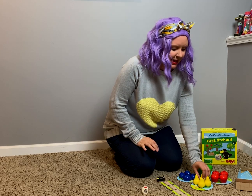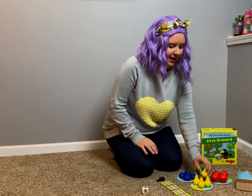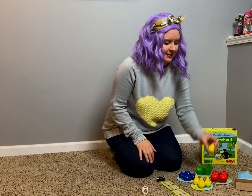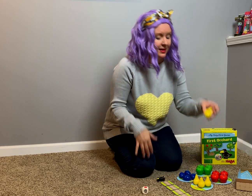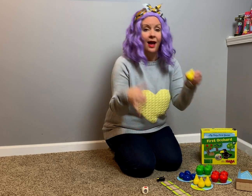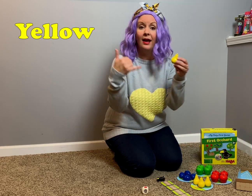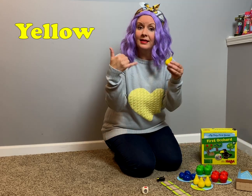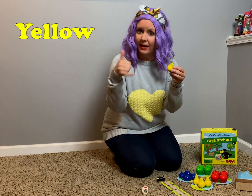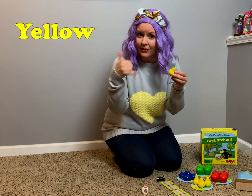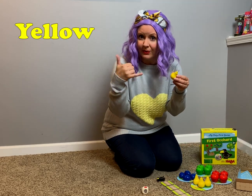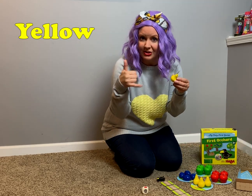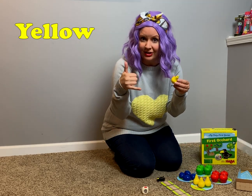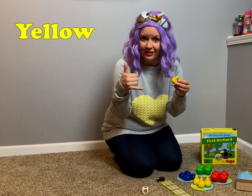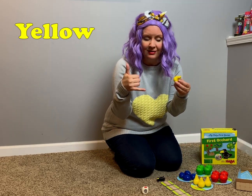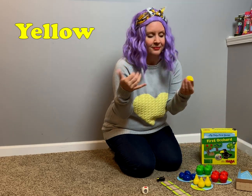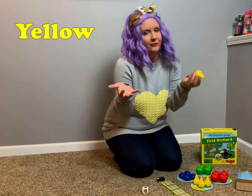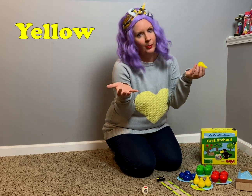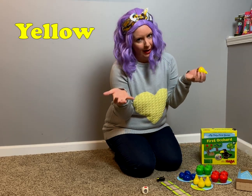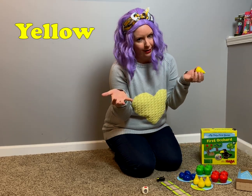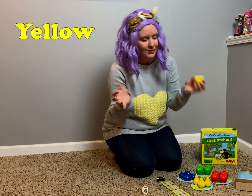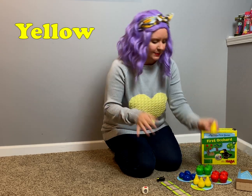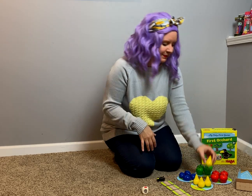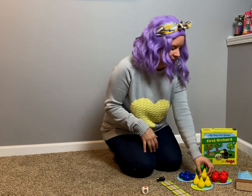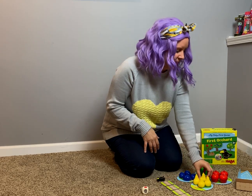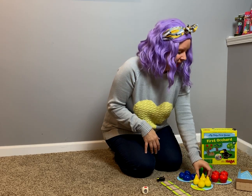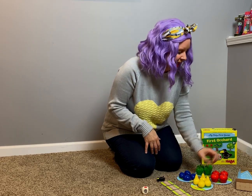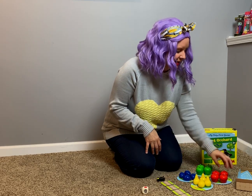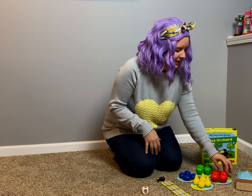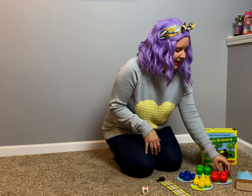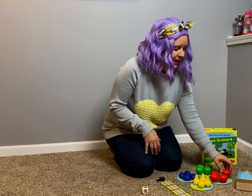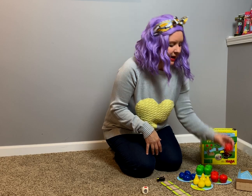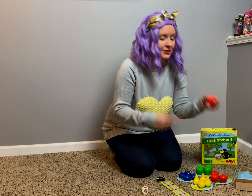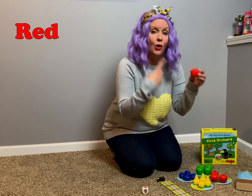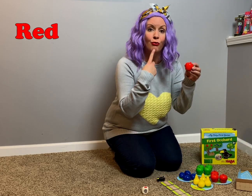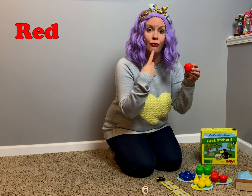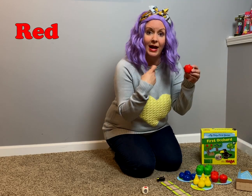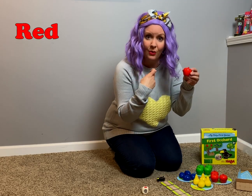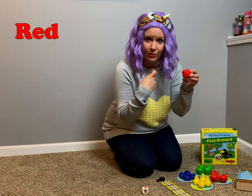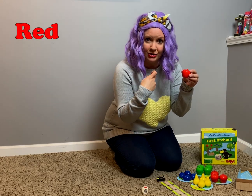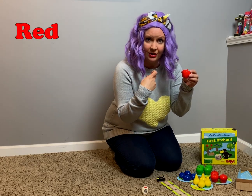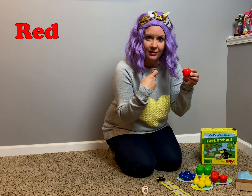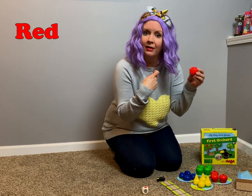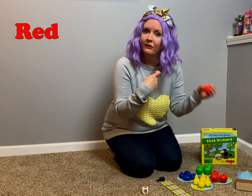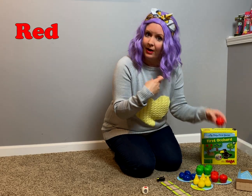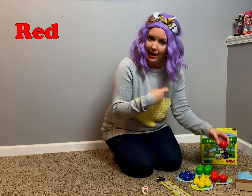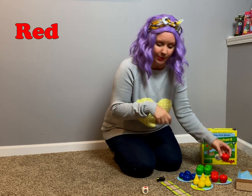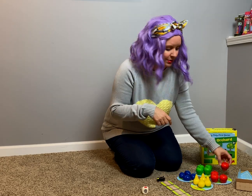has a yellow orchard for pears and it has a red orchard for apples